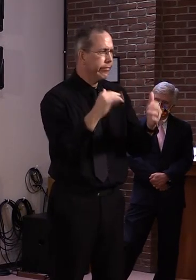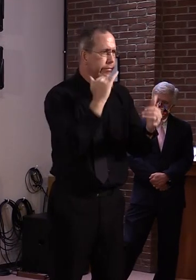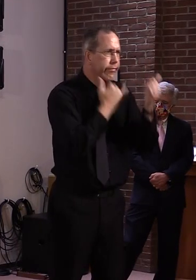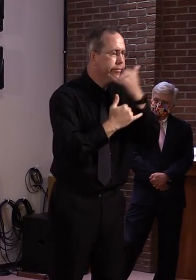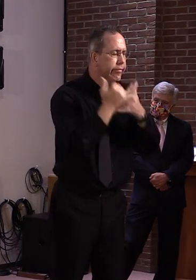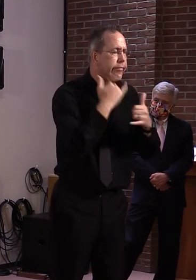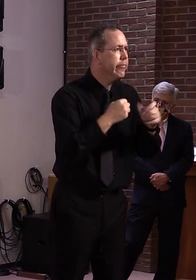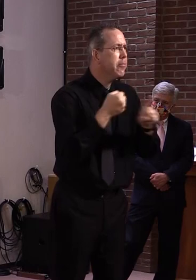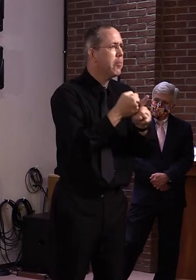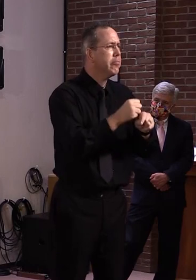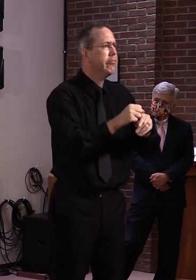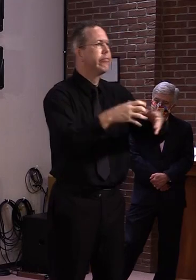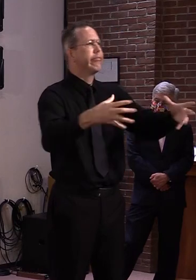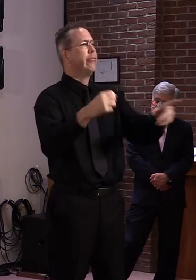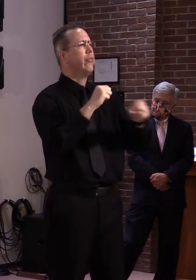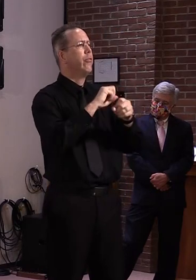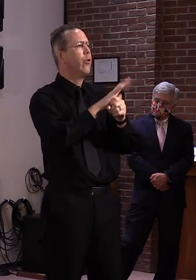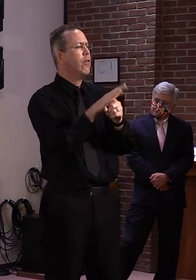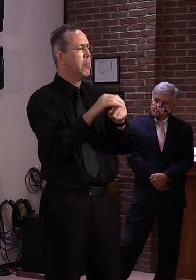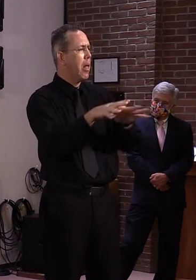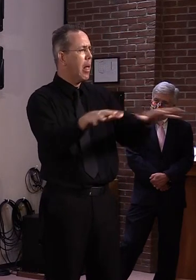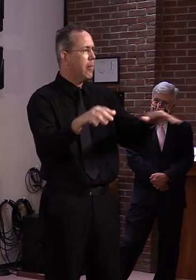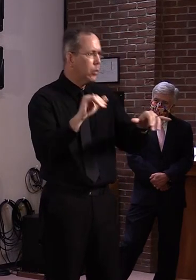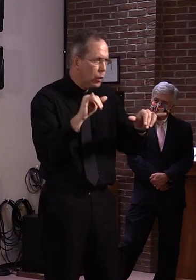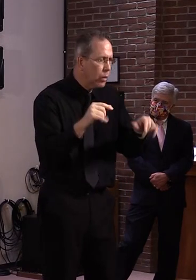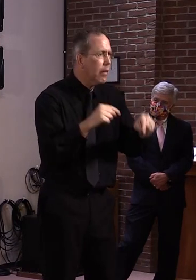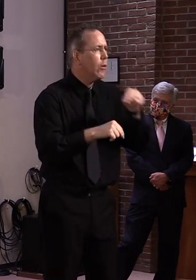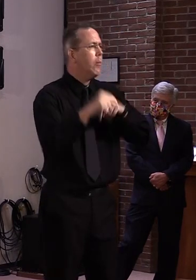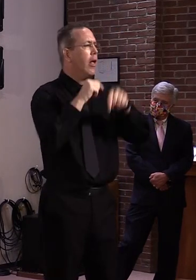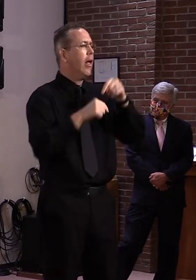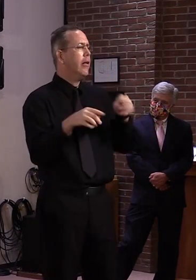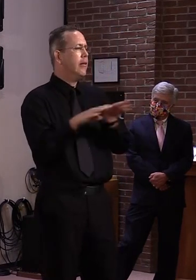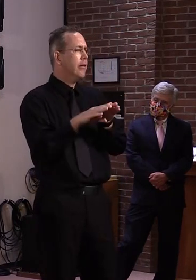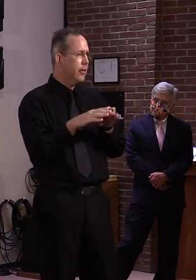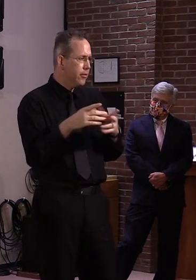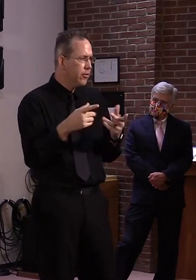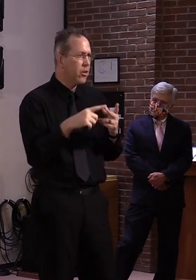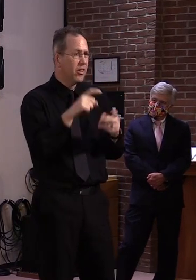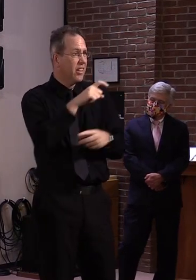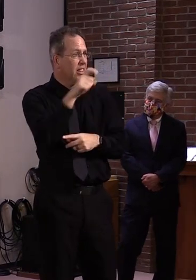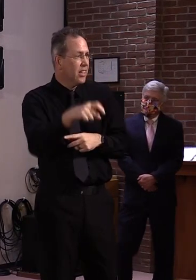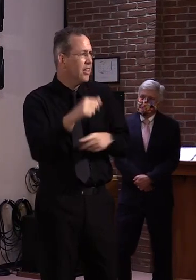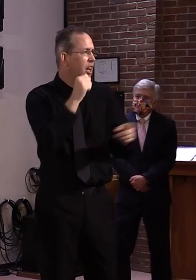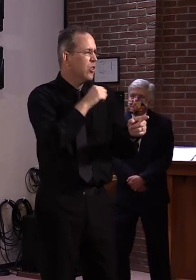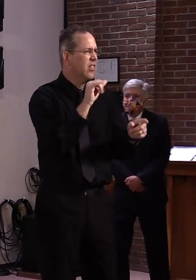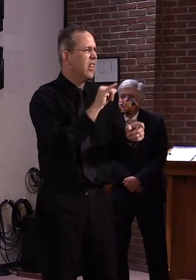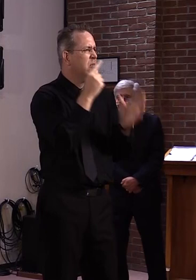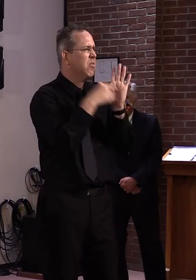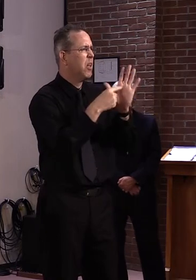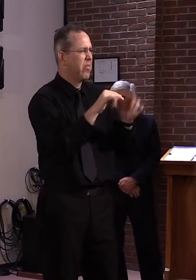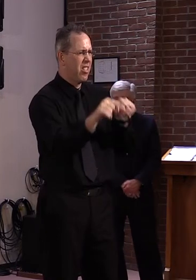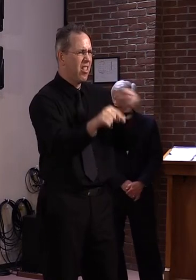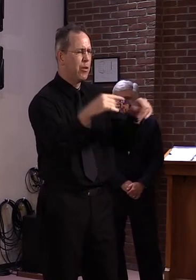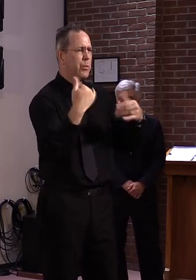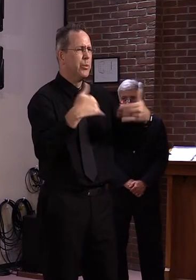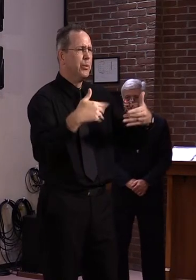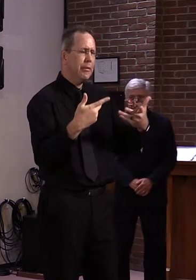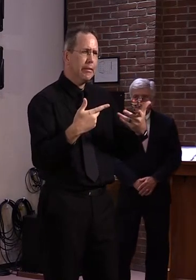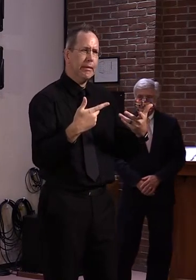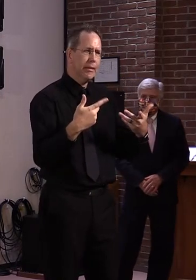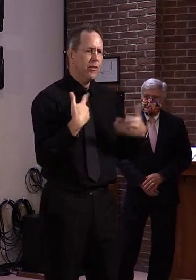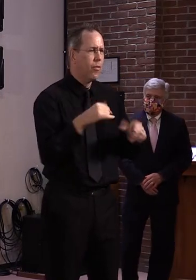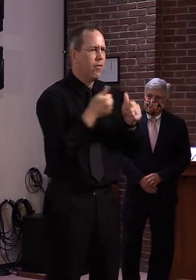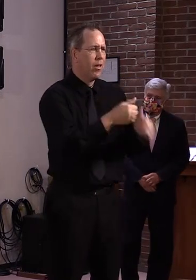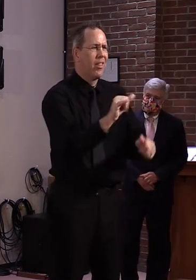Arizona, and having to actually revert and close things down, which I do not want to do.